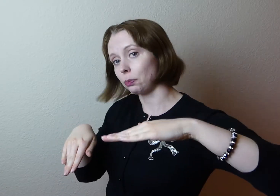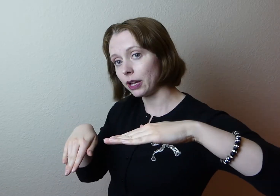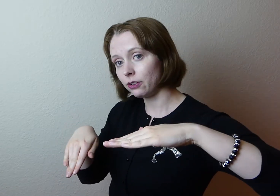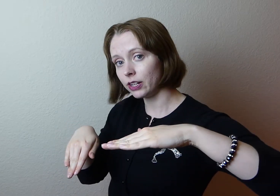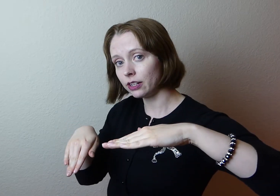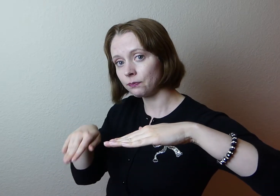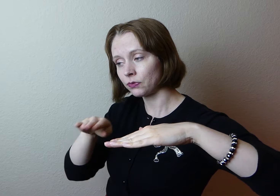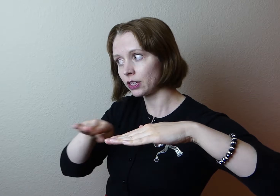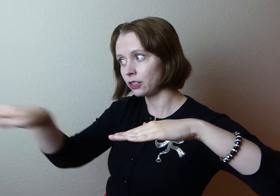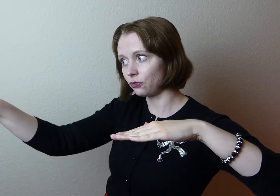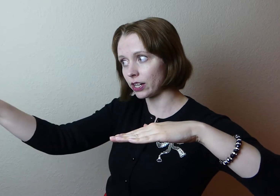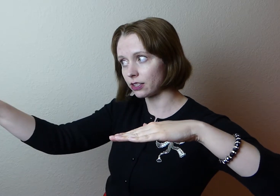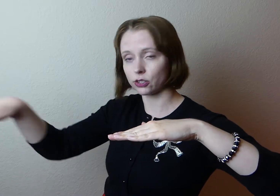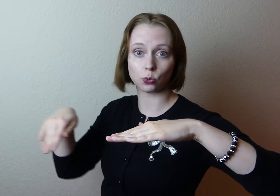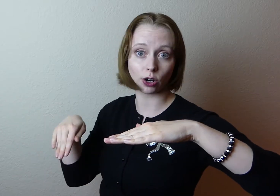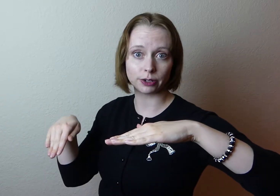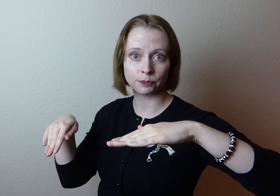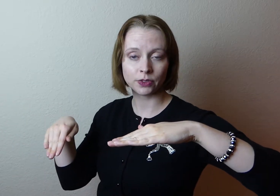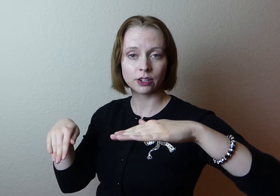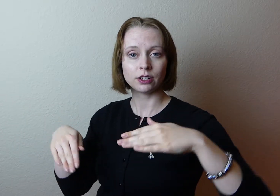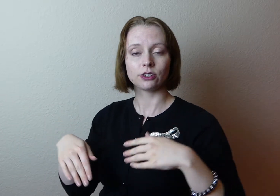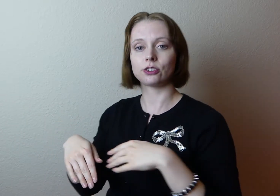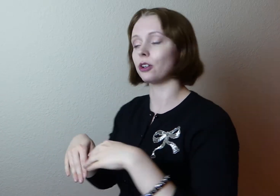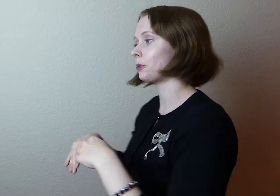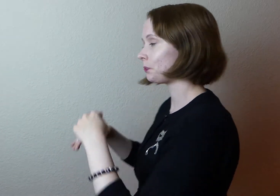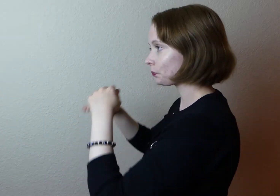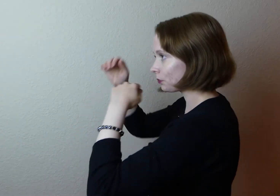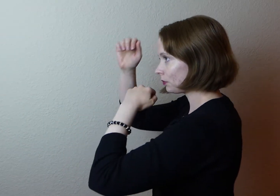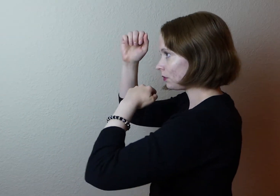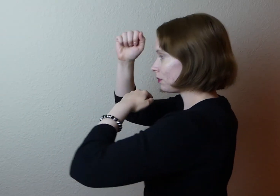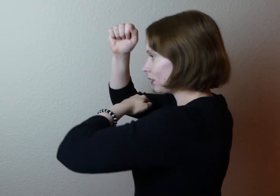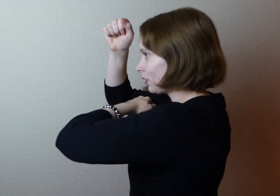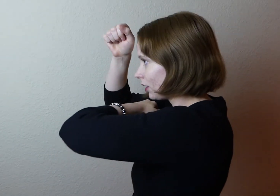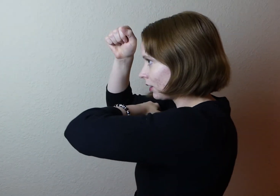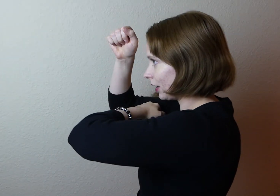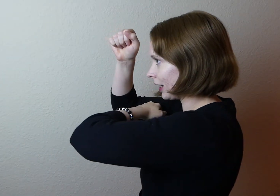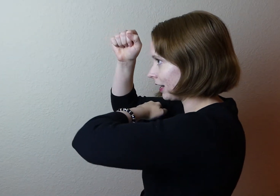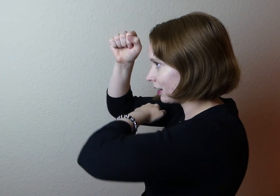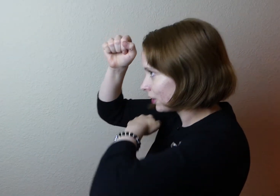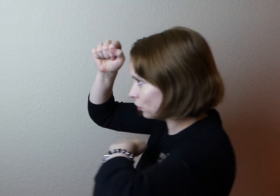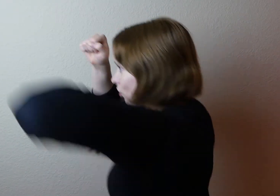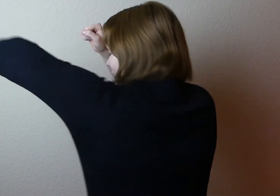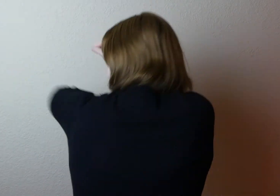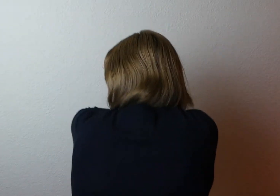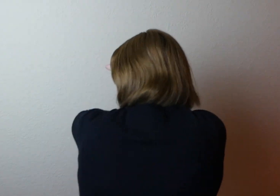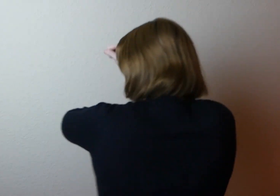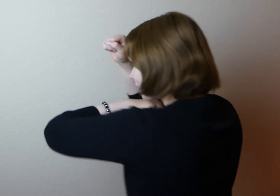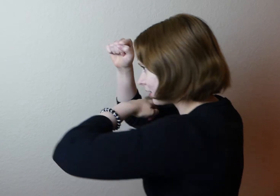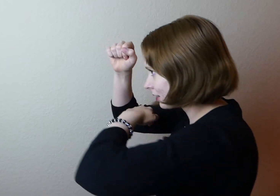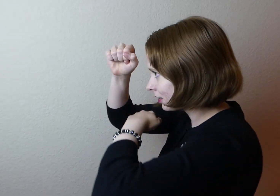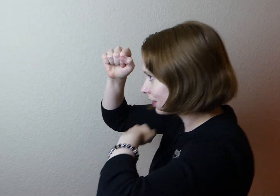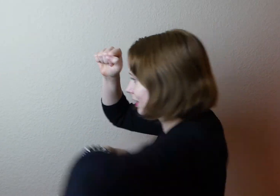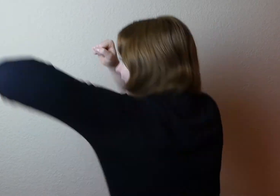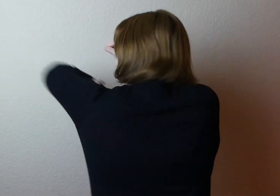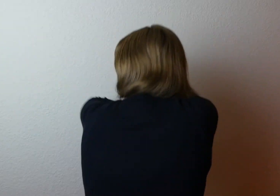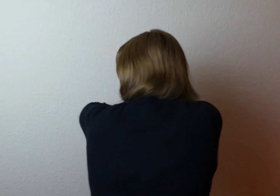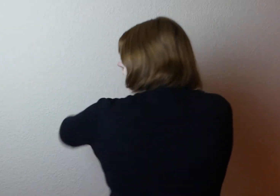pivoting to face this wall. So again, just hit, strike,